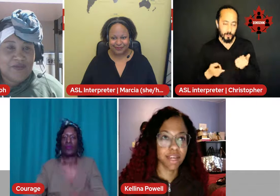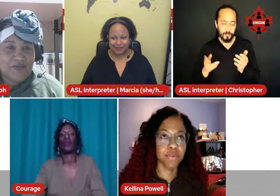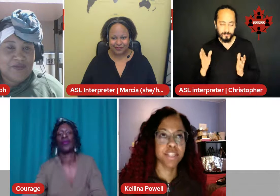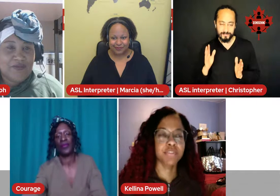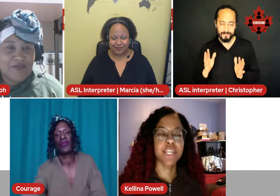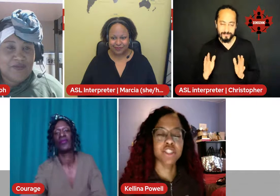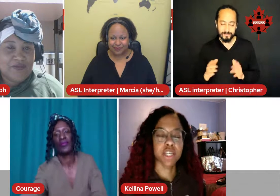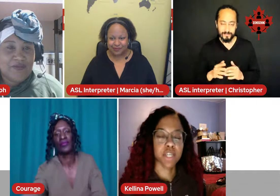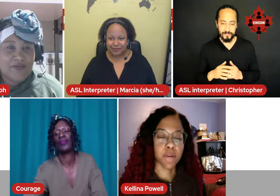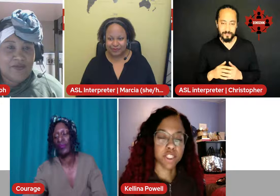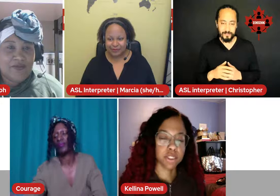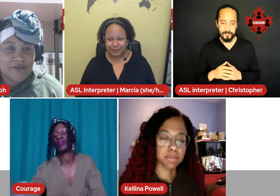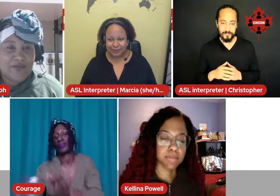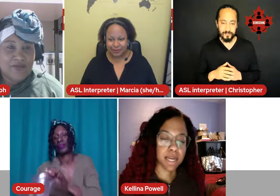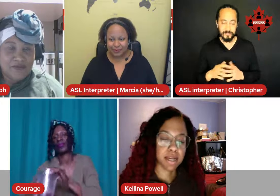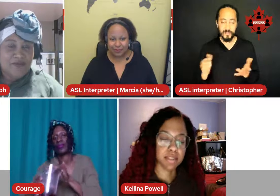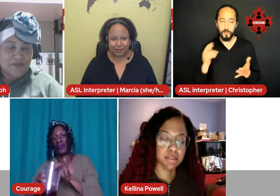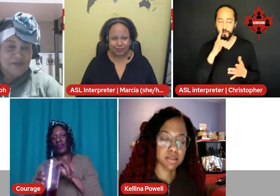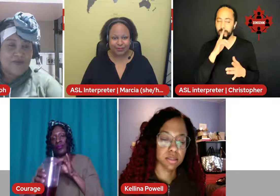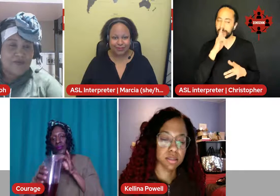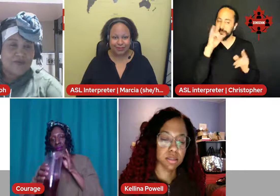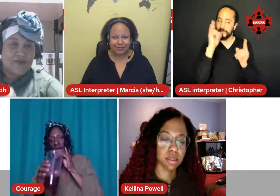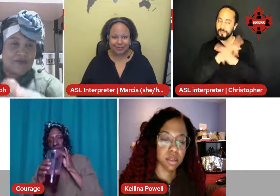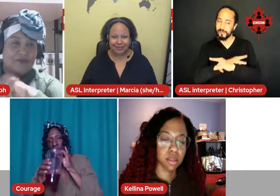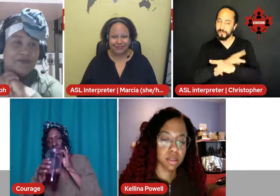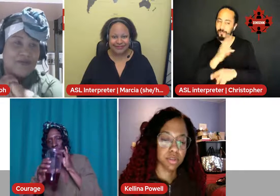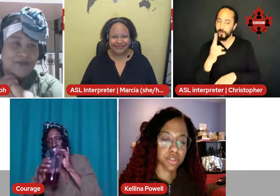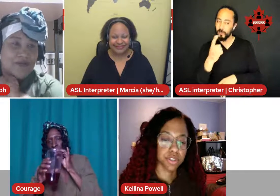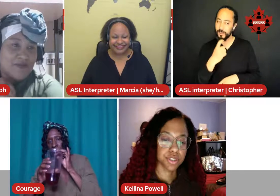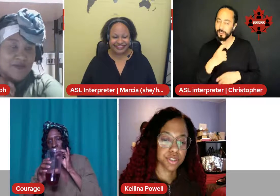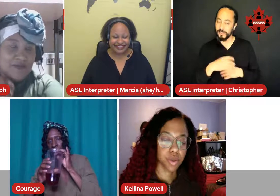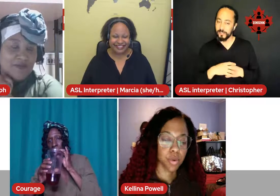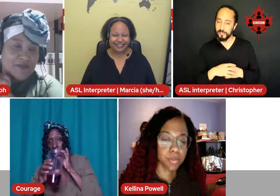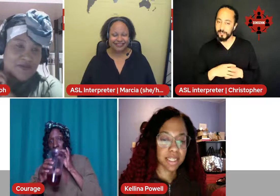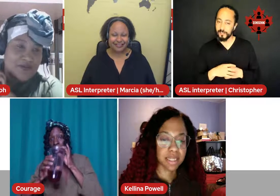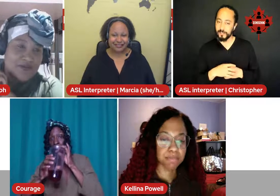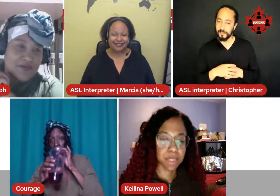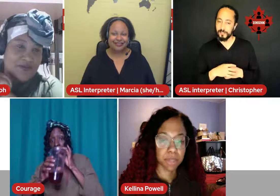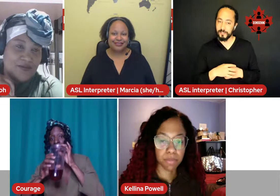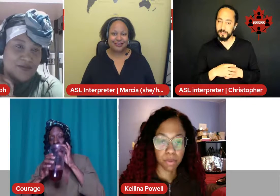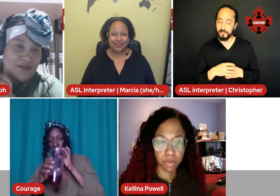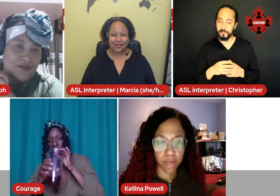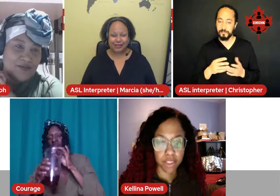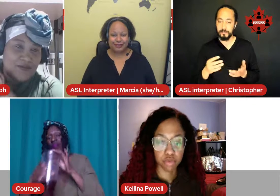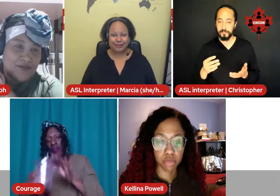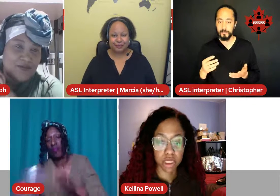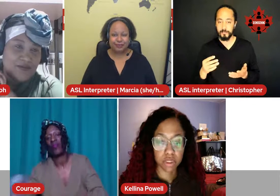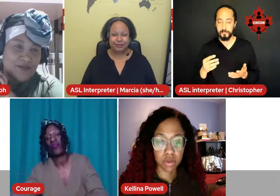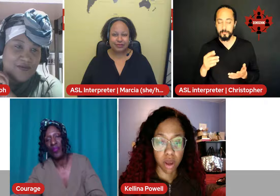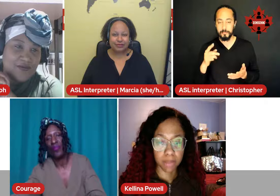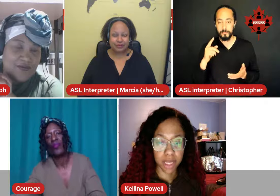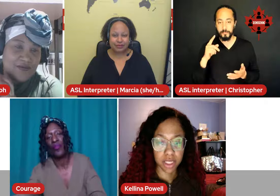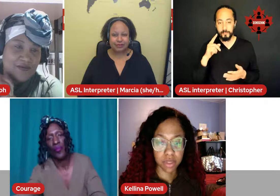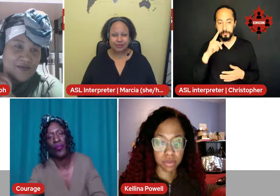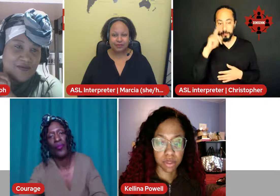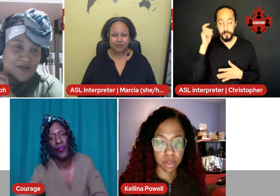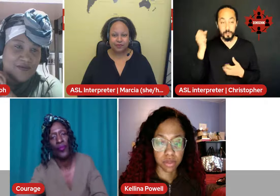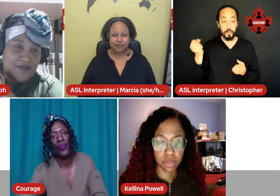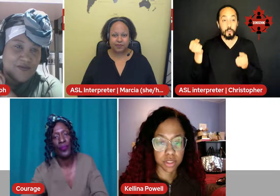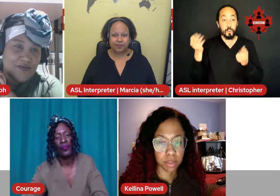it's a pretty tricky question because there's so many people that is willing to accommodate you and there's